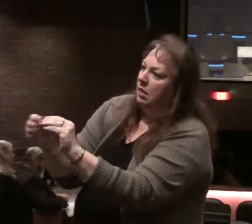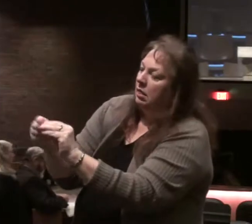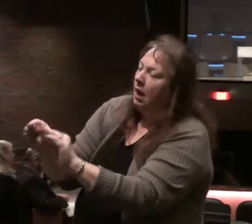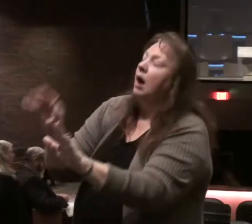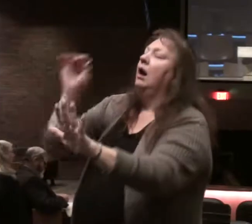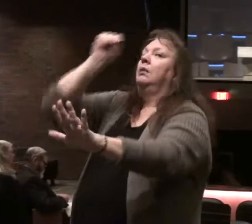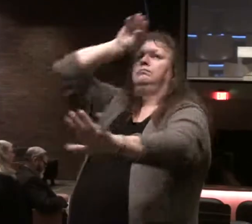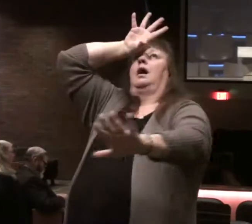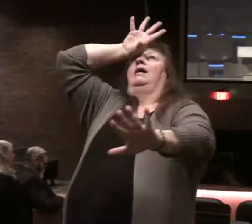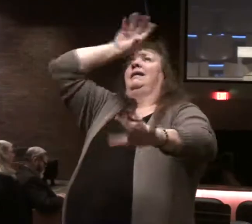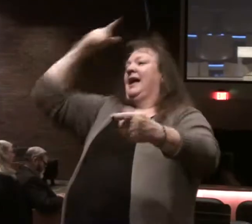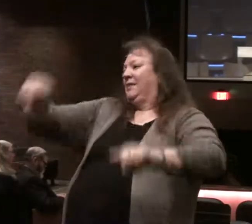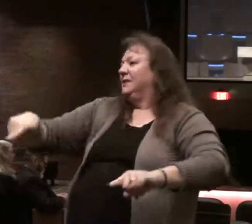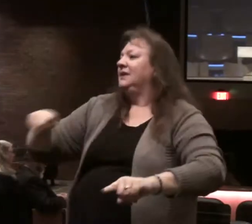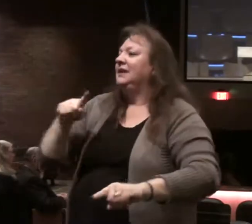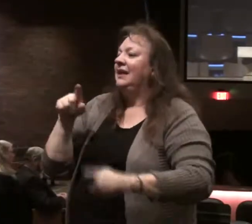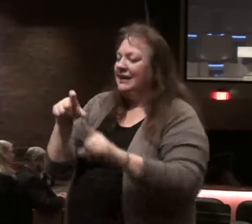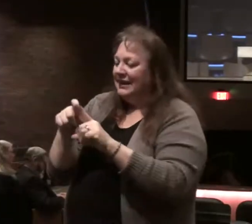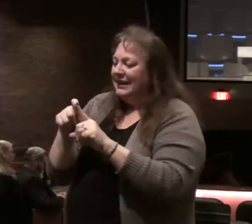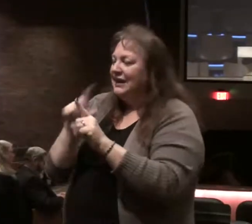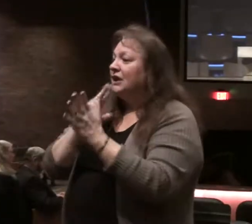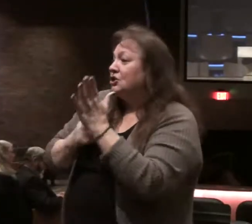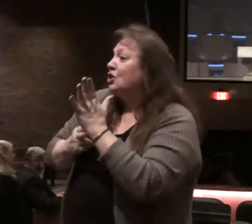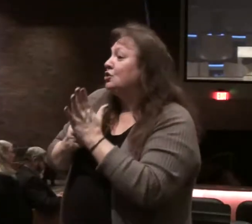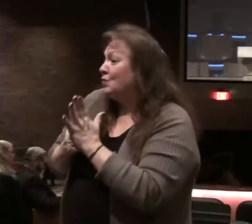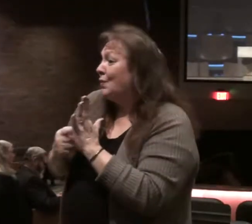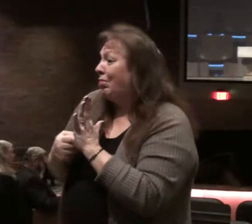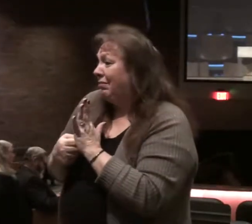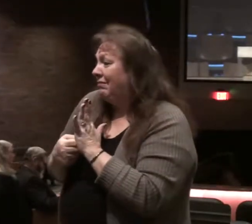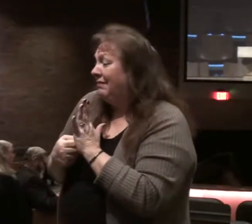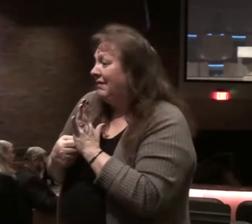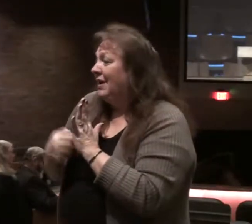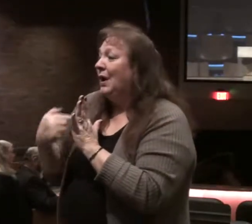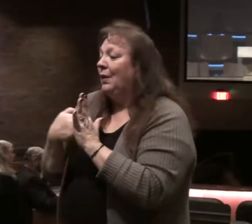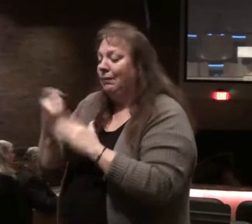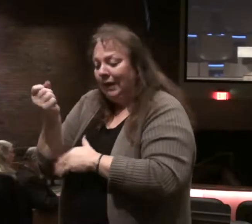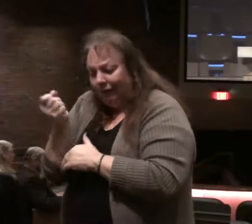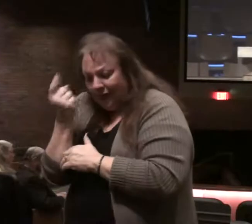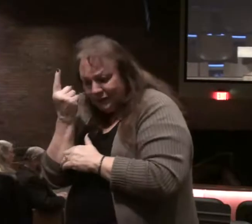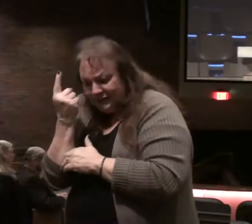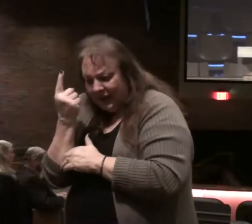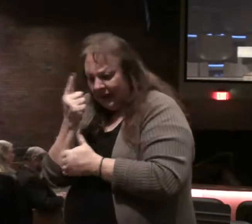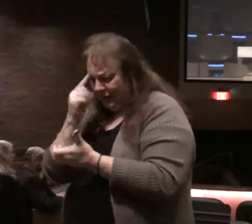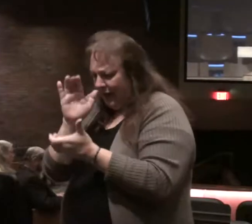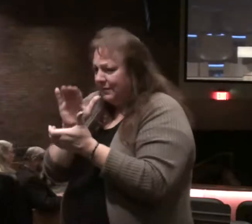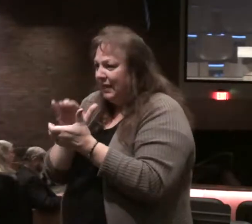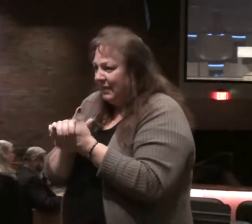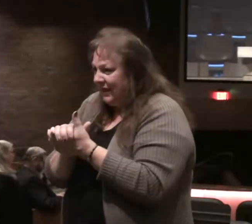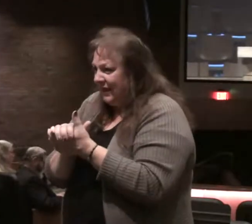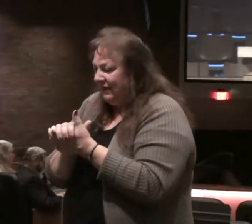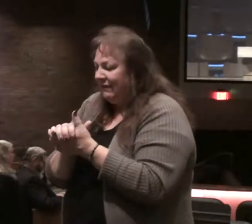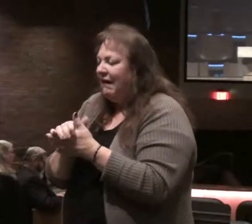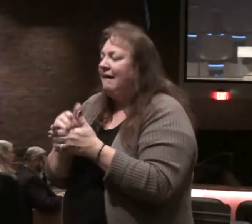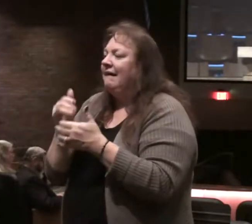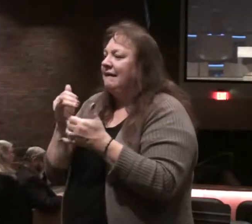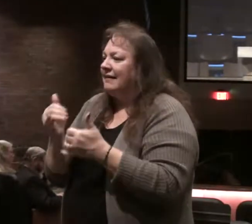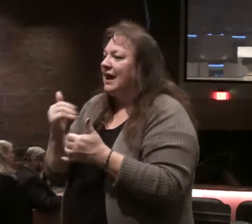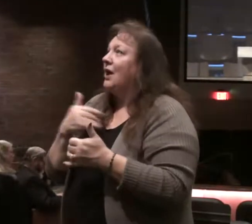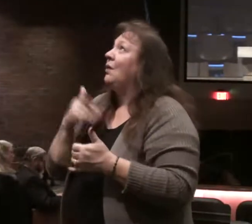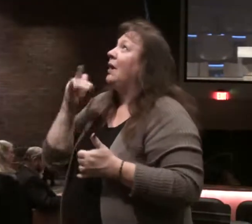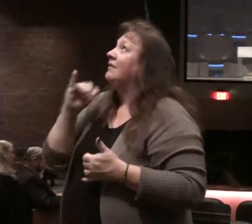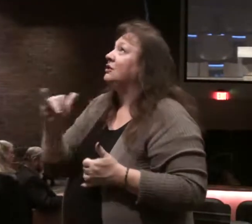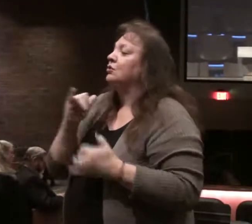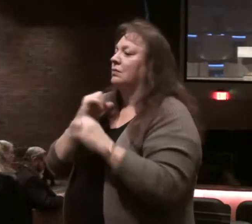believed, it is the word of truth that we came to understand and believe that brought us eternal